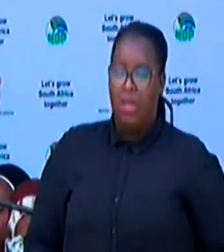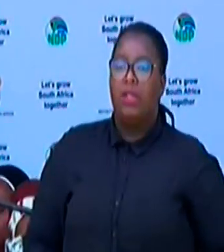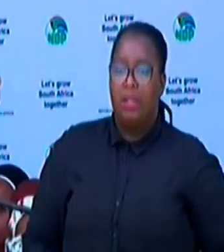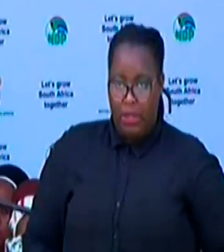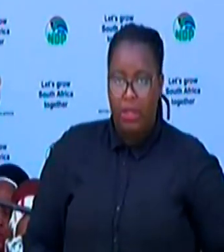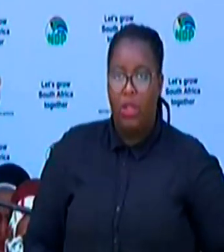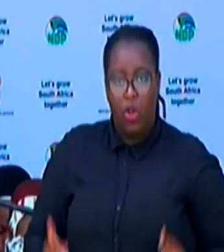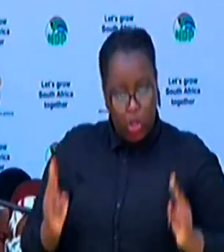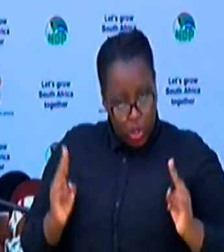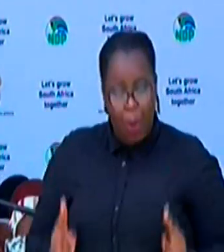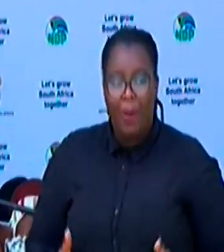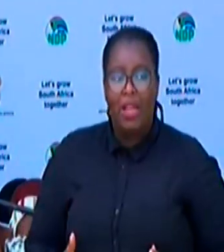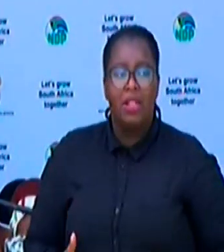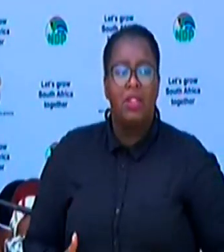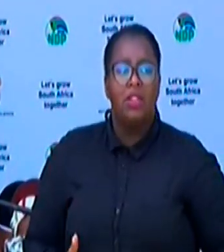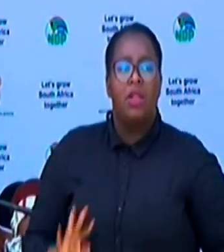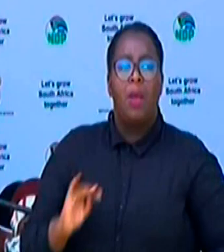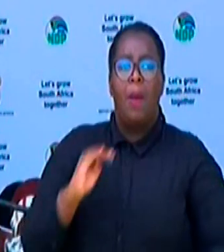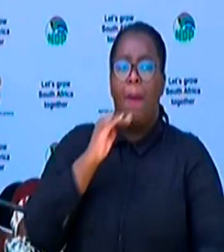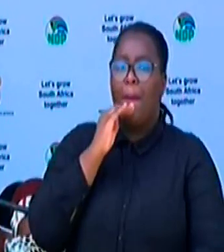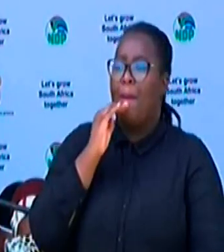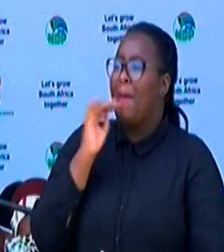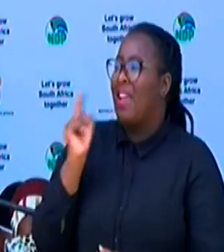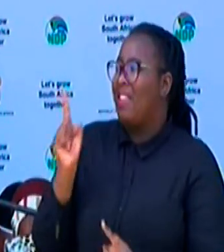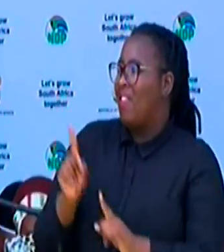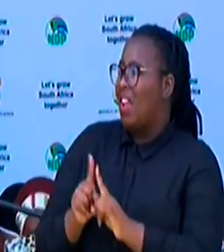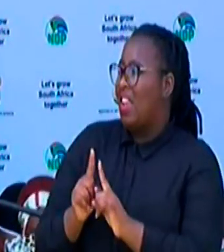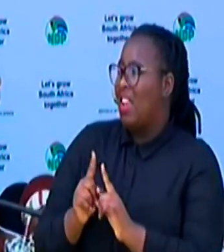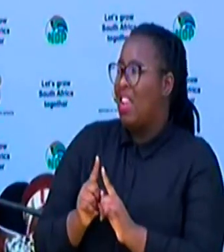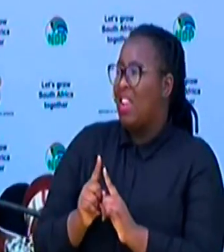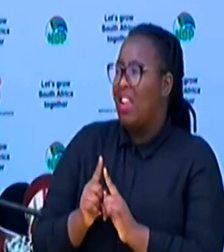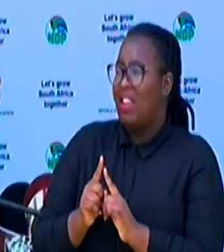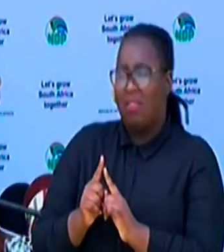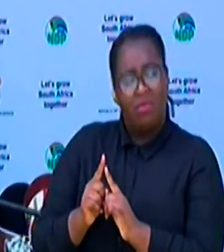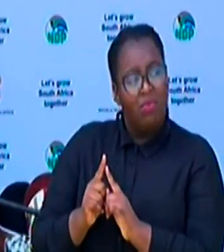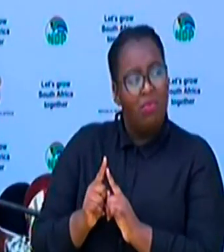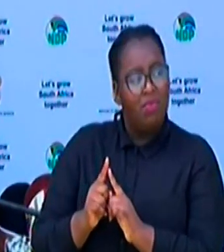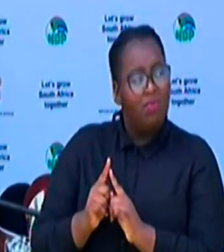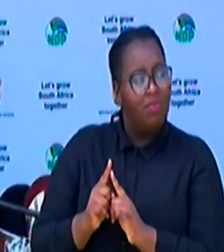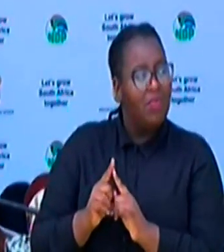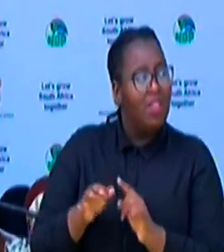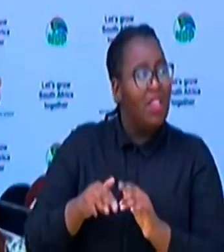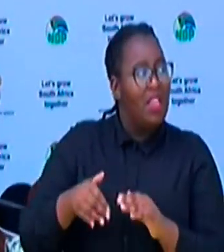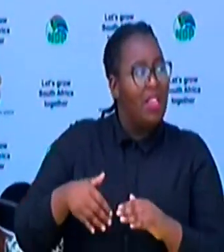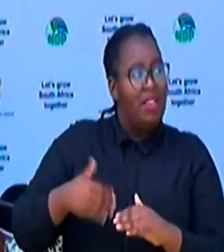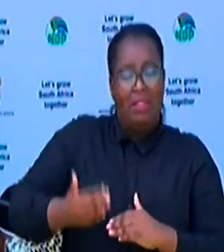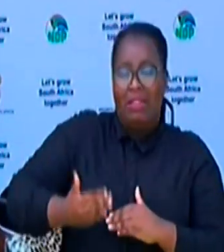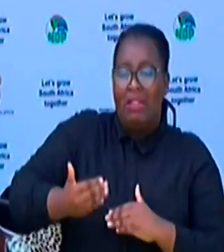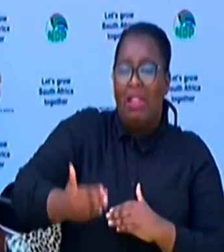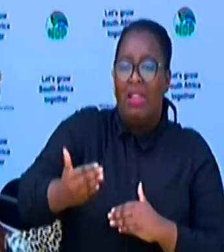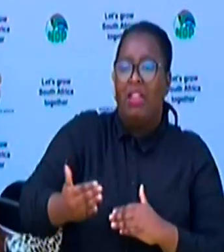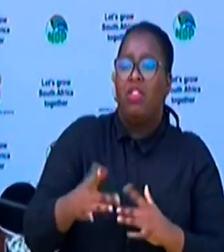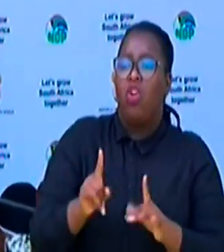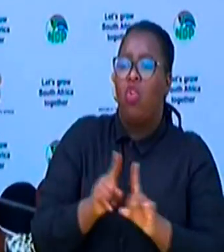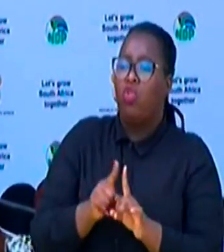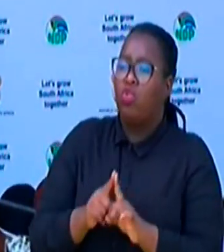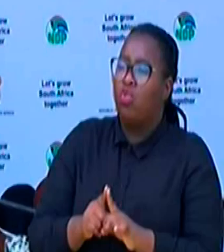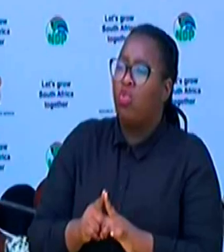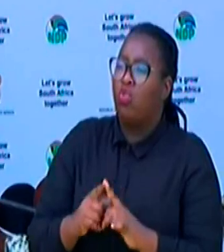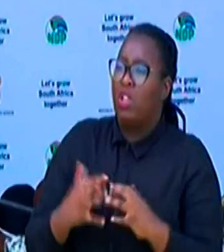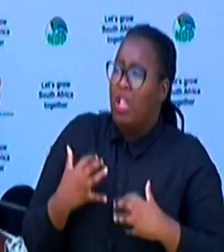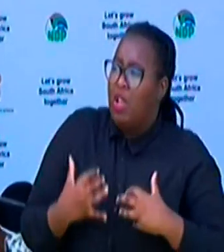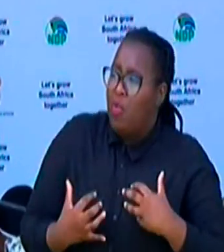is holy of like nature with eternity. It is motionless in